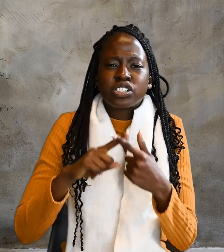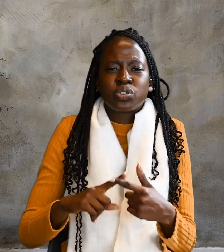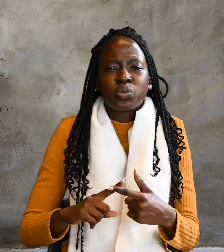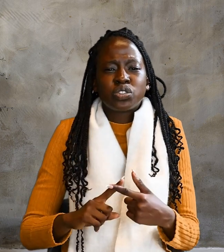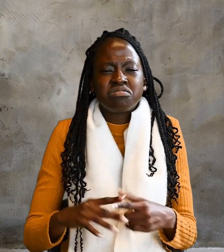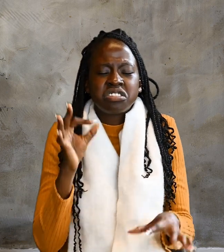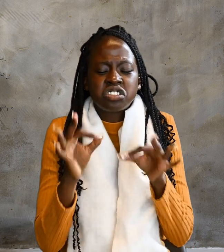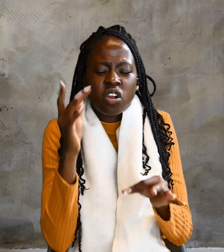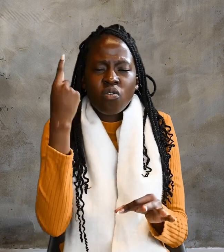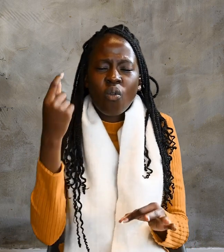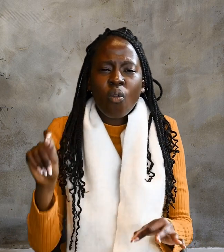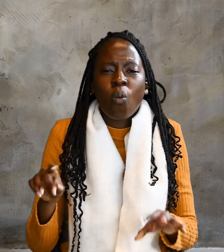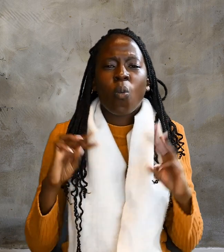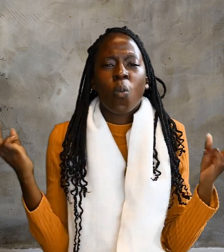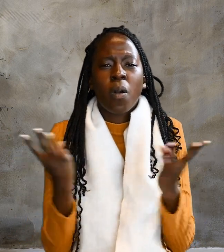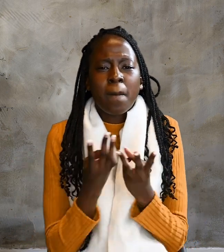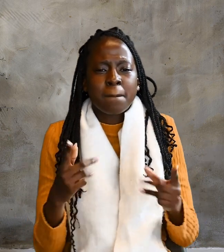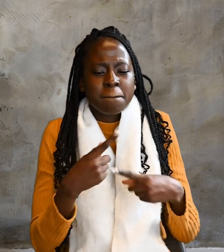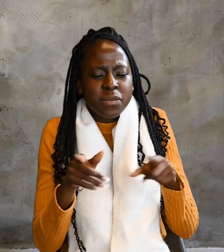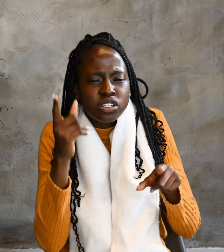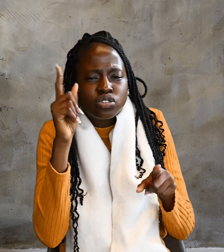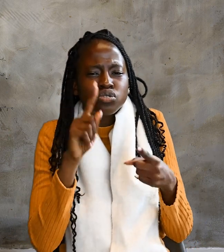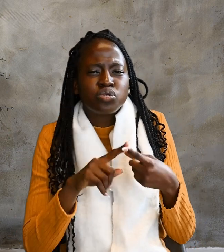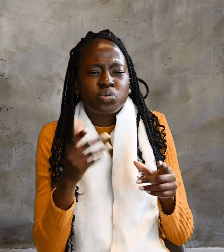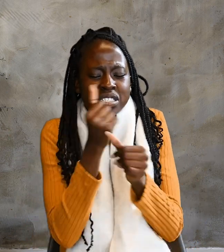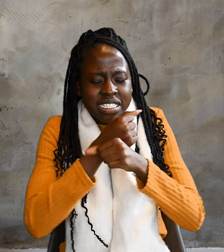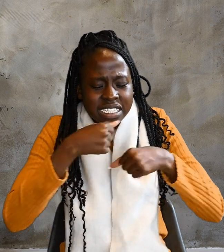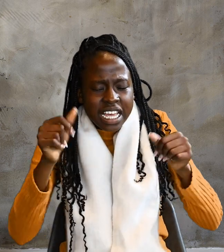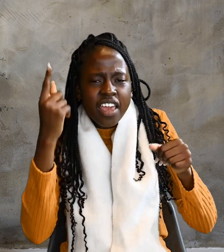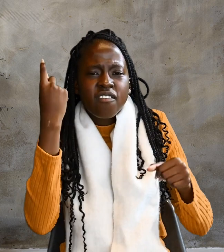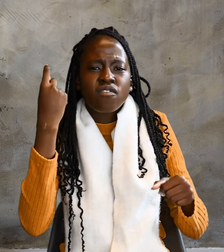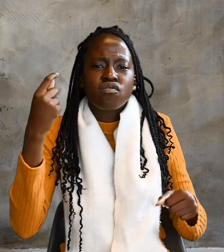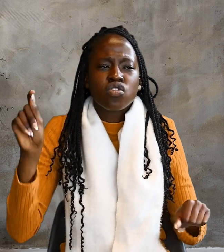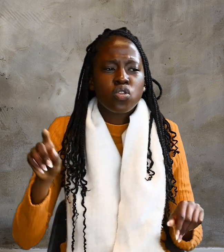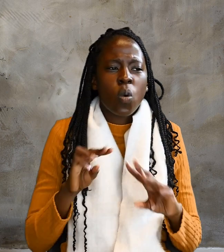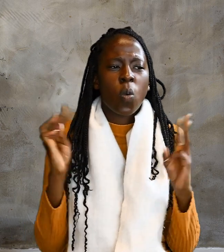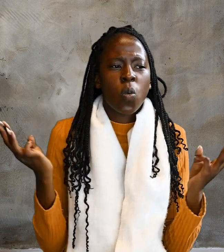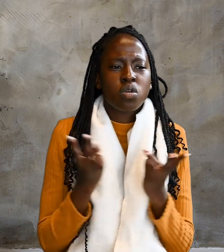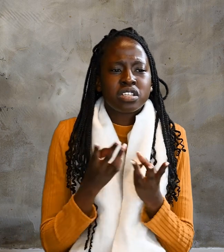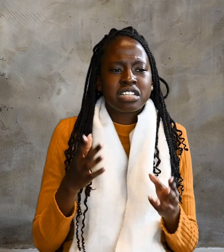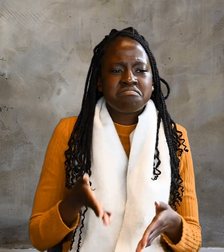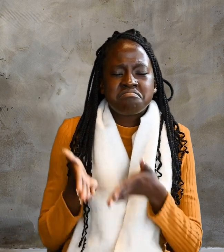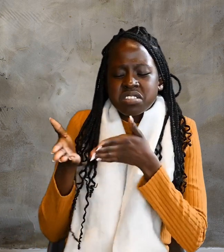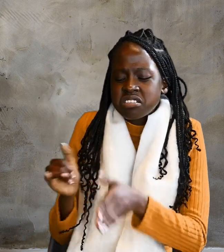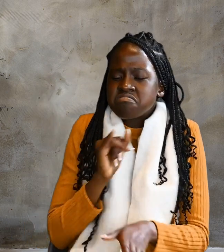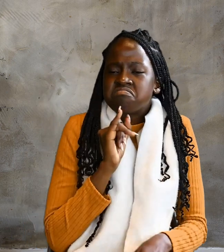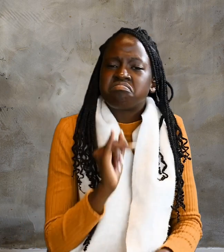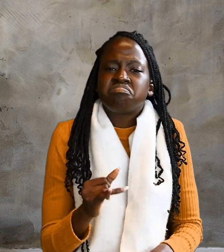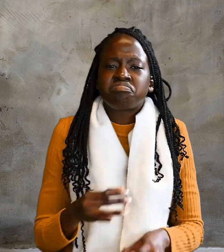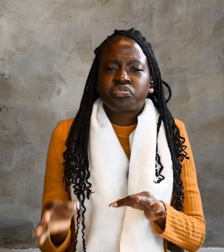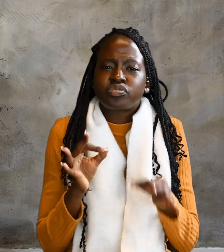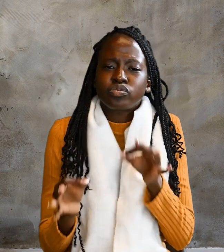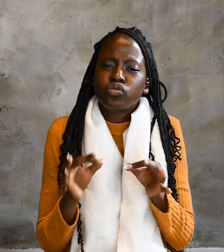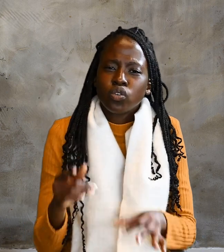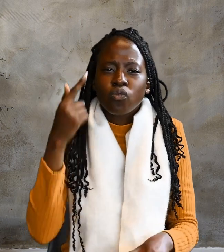the world. There is a judge for the one who rejects me and does not accept my words.